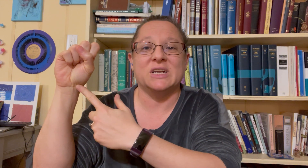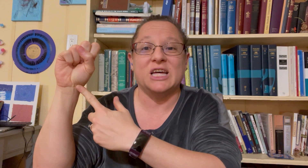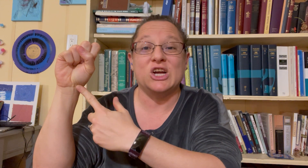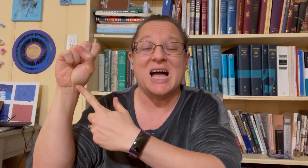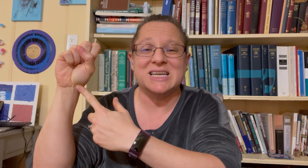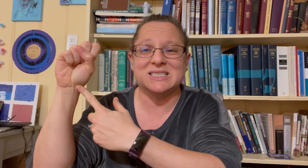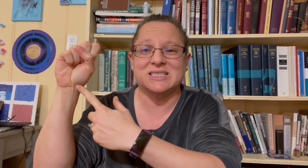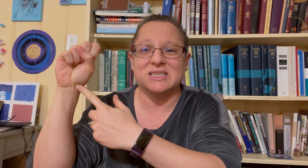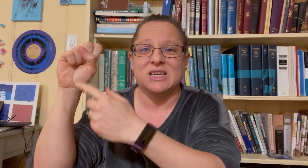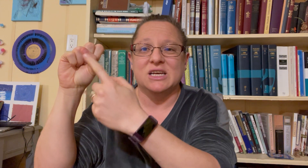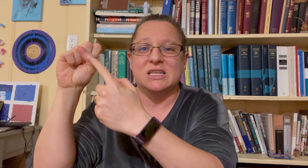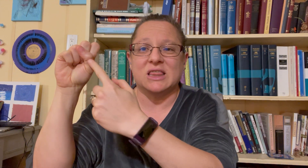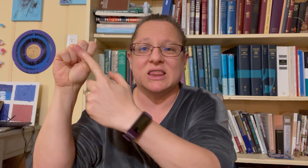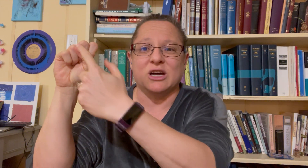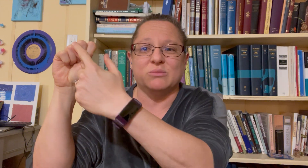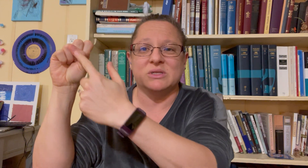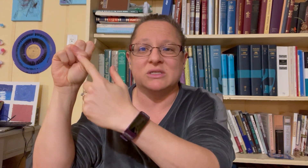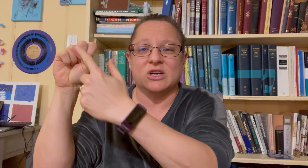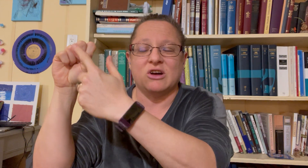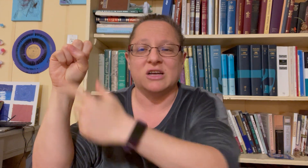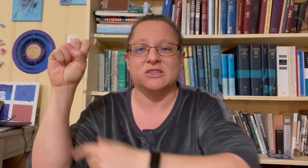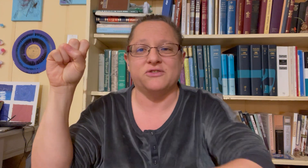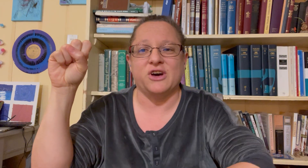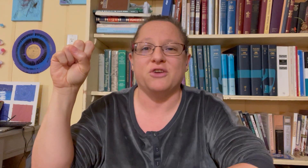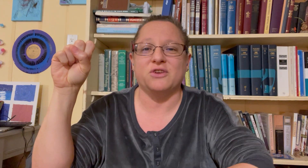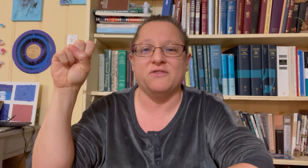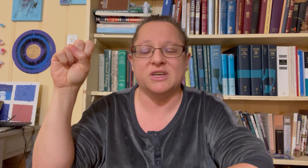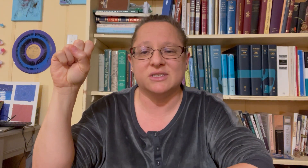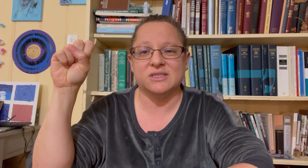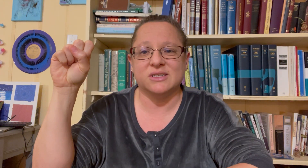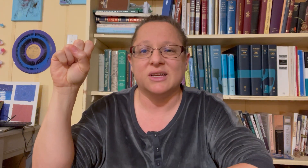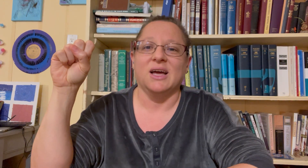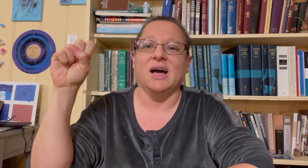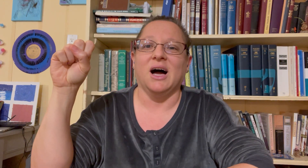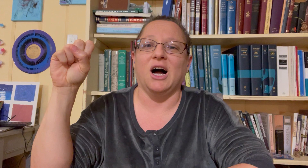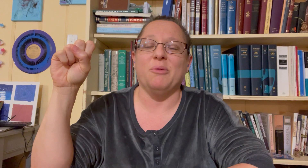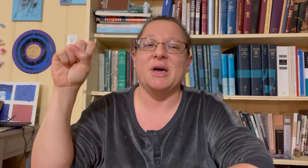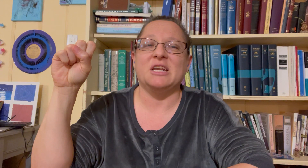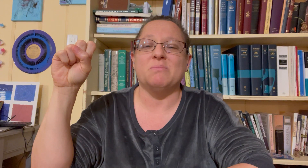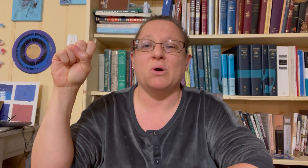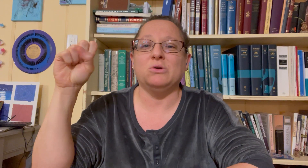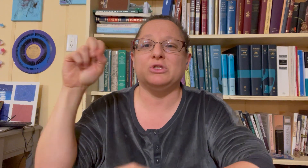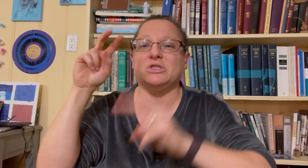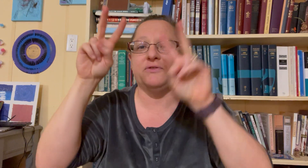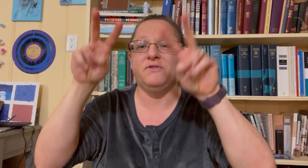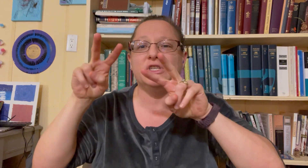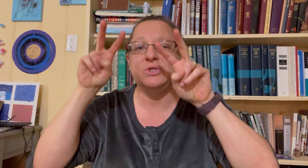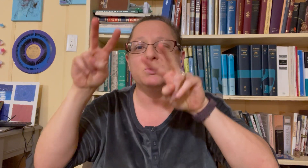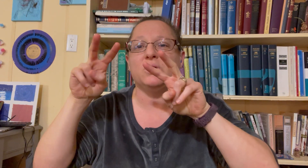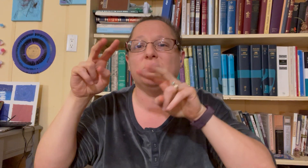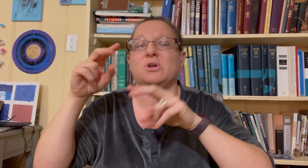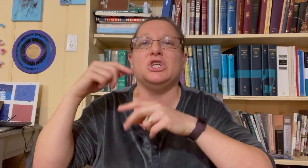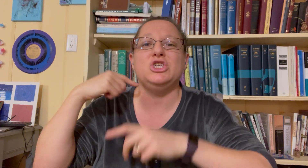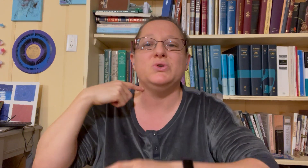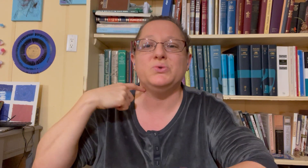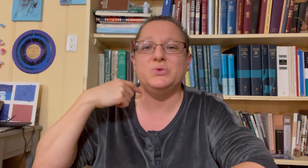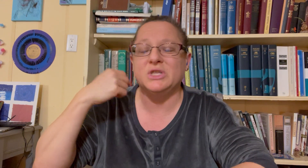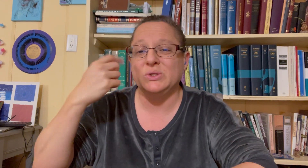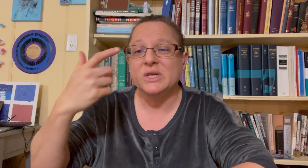the letter S the thumb is across the front of your fist um and the most visual cues that you